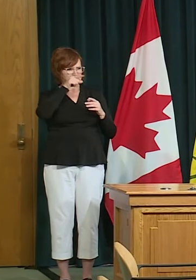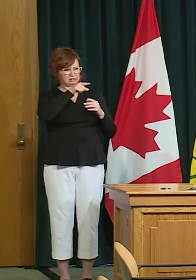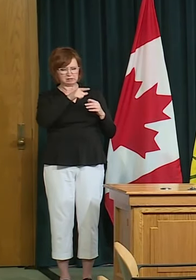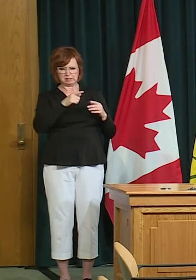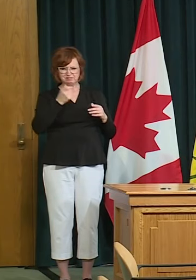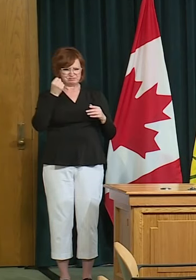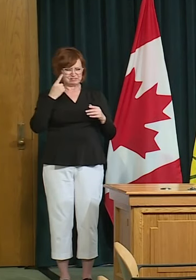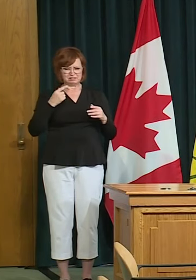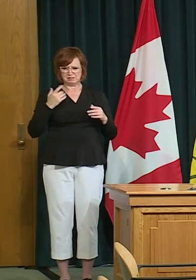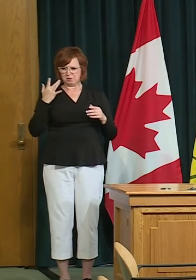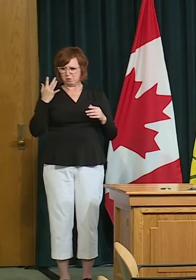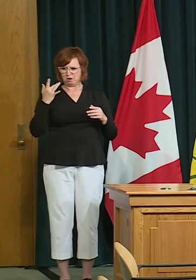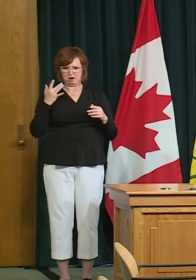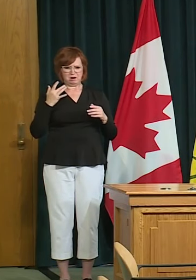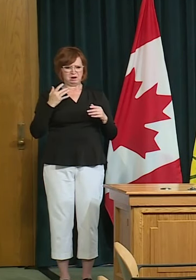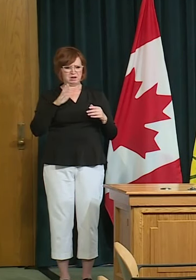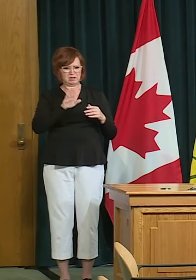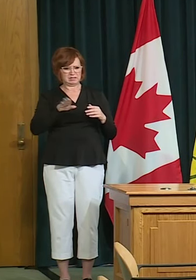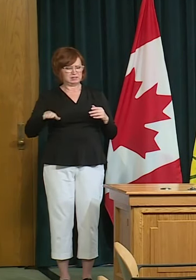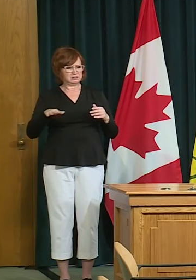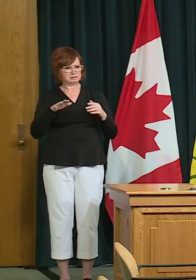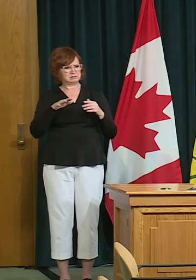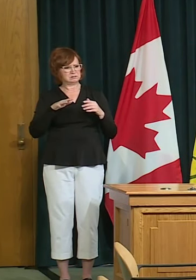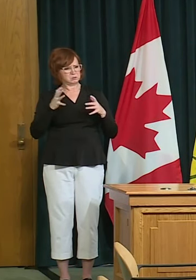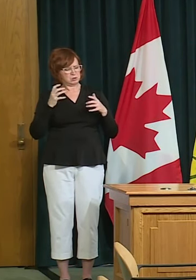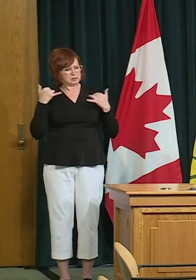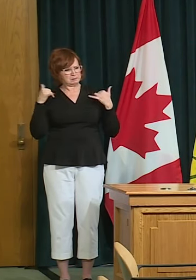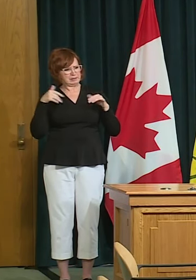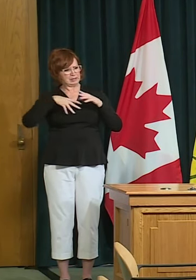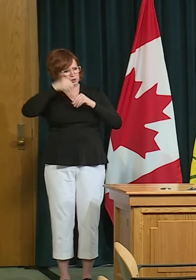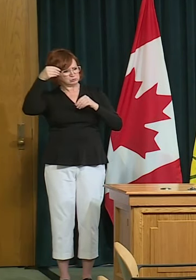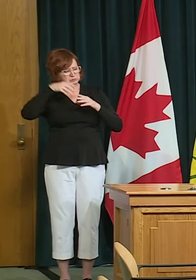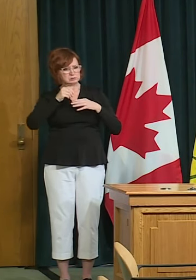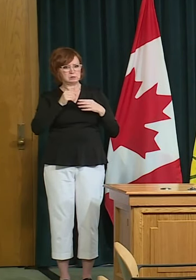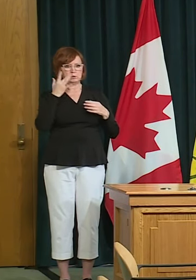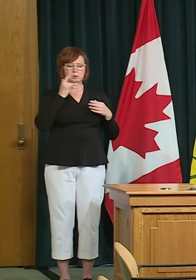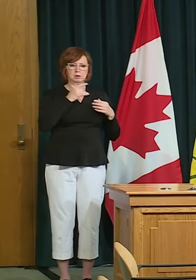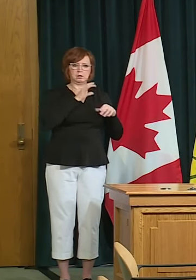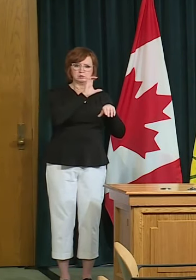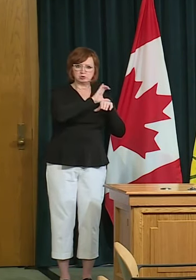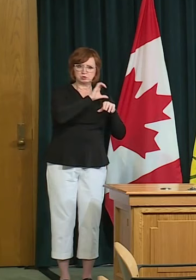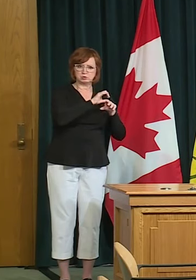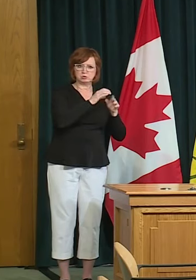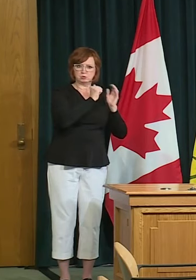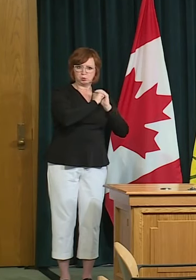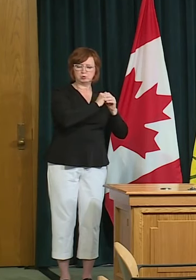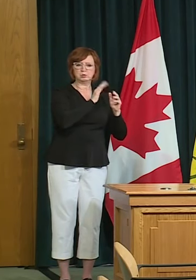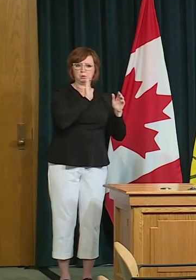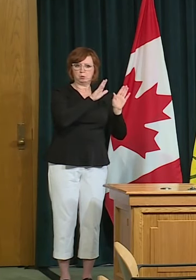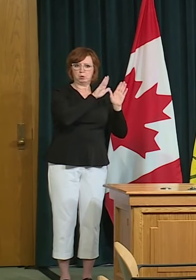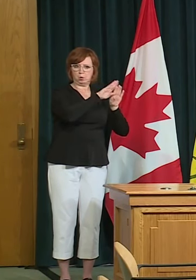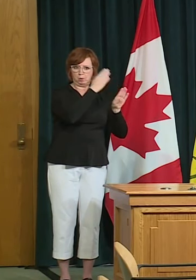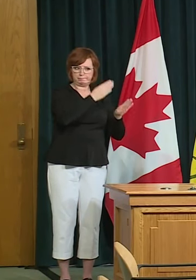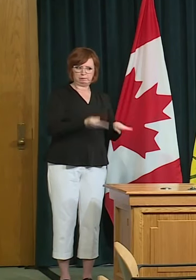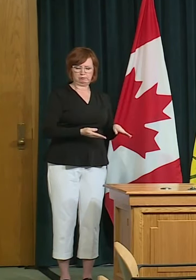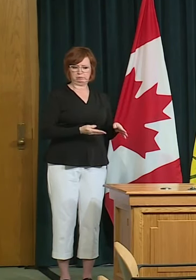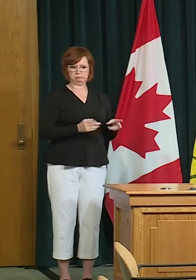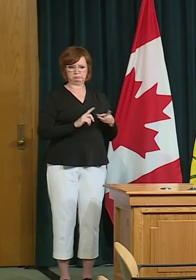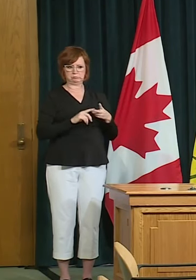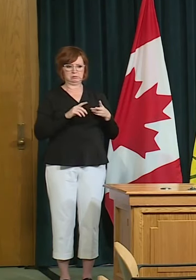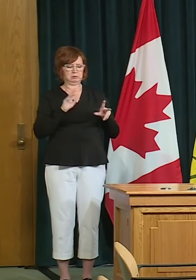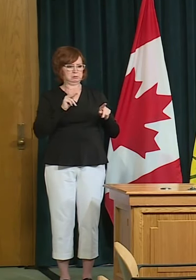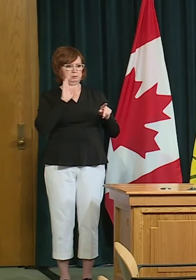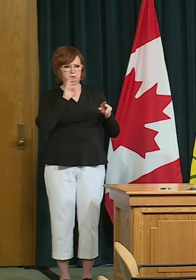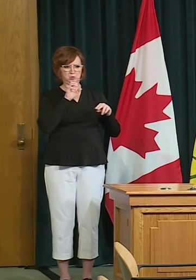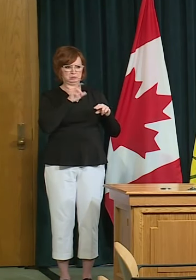activities can't be open in phase three if we're going to be opening churches if we're going to be doing other things where there's going to be this exchange